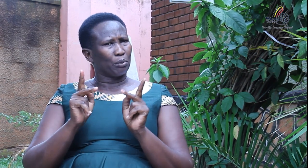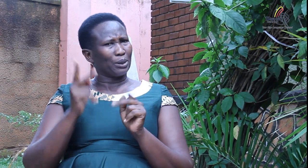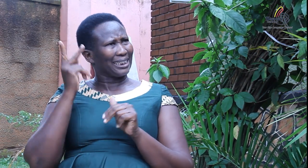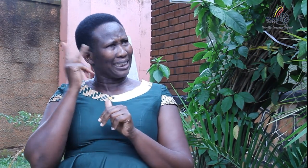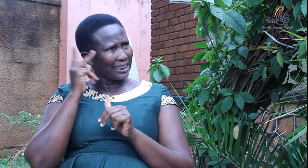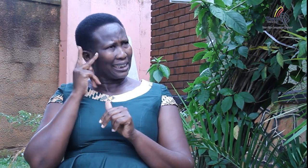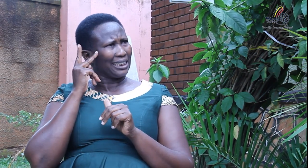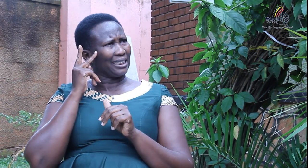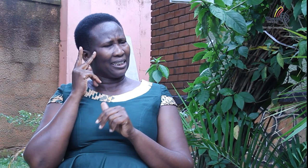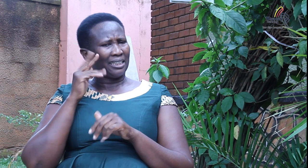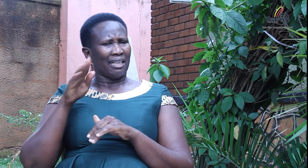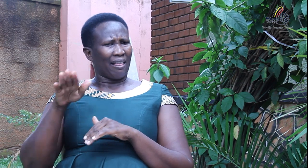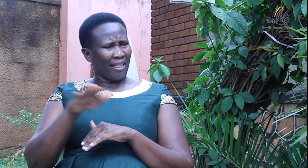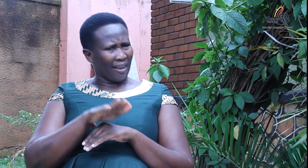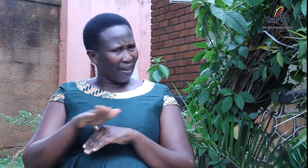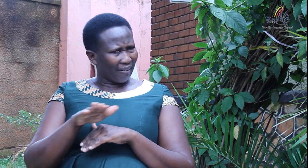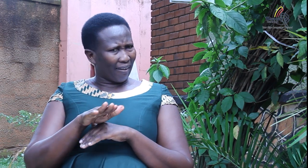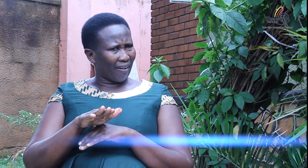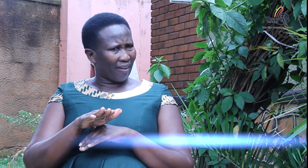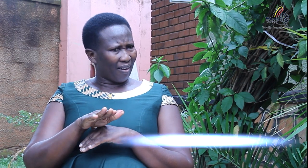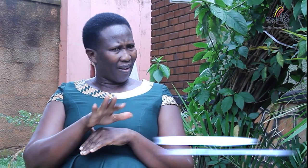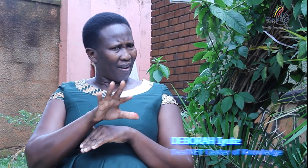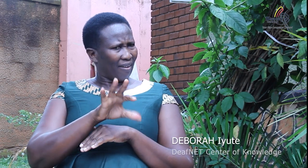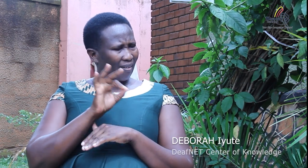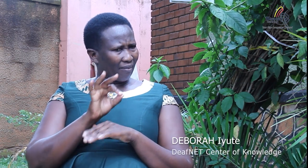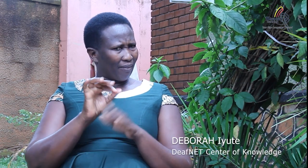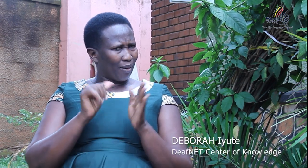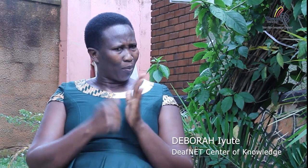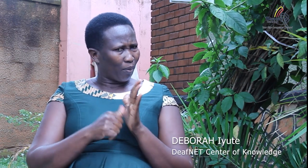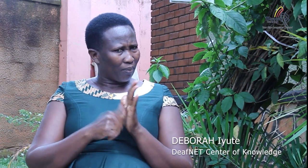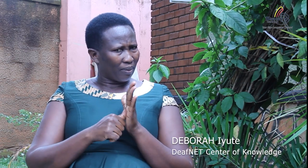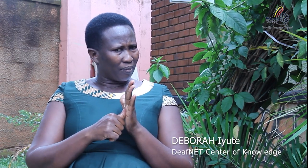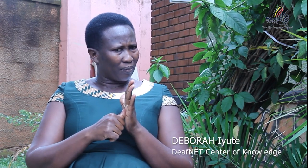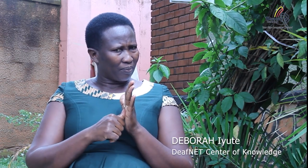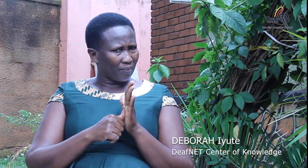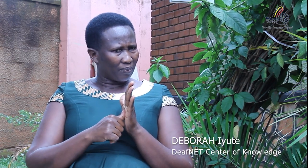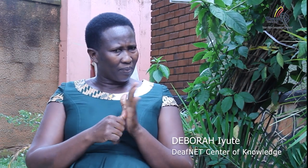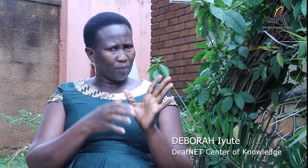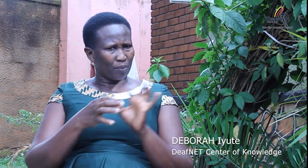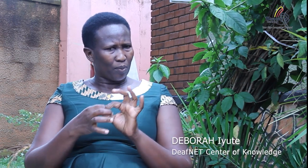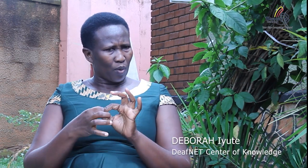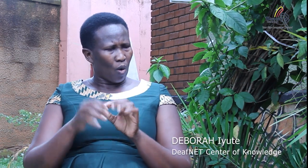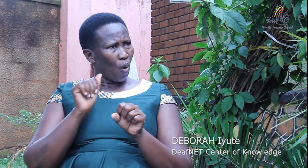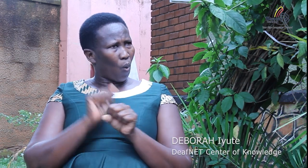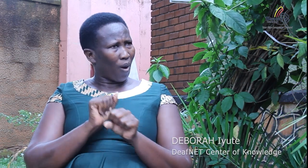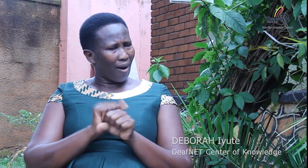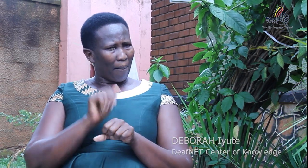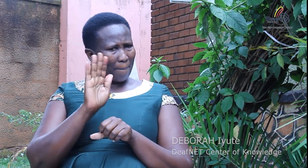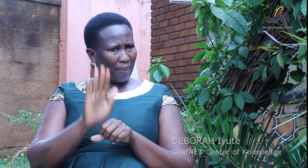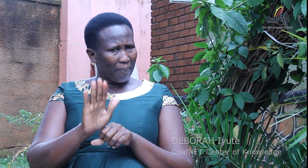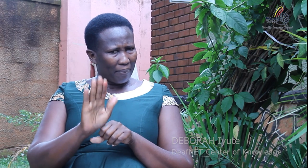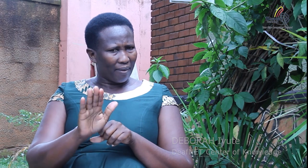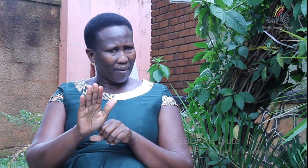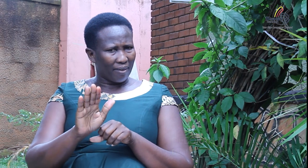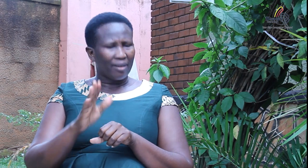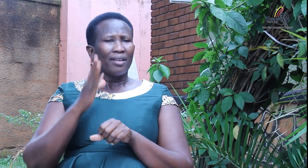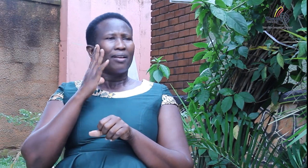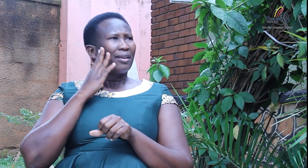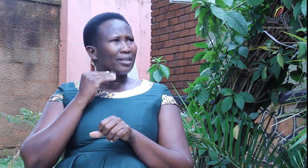any how but you need to have skills in that area of identifying the problem linked with the